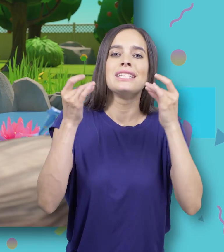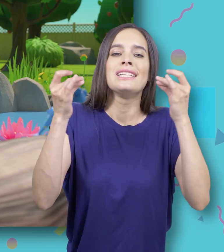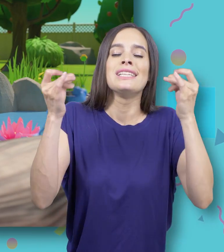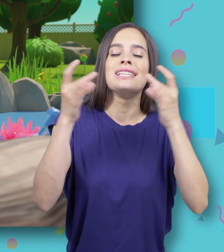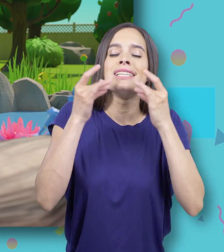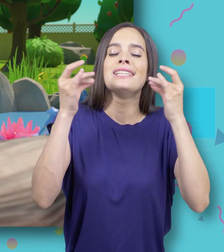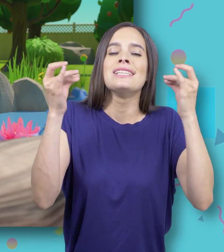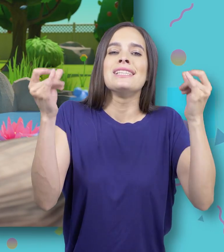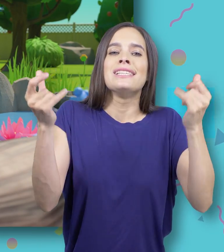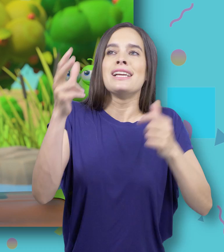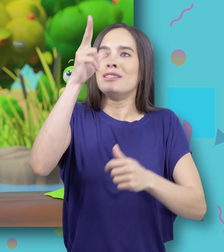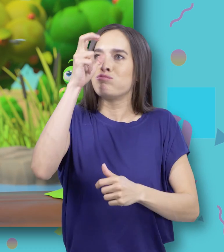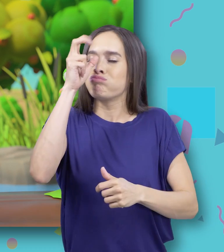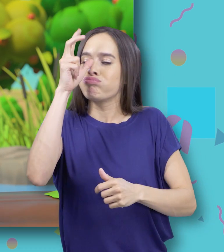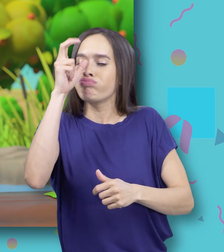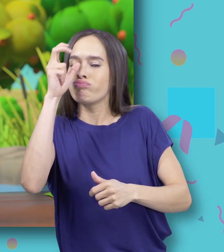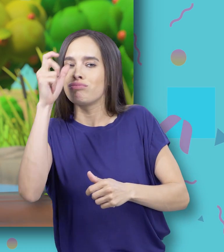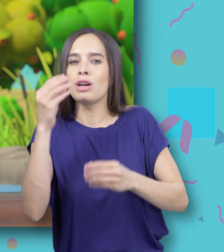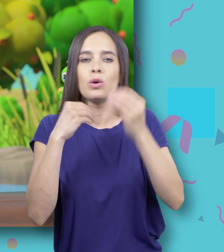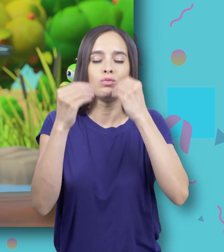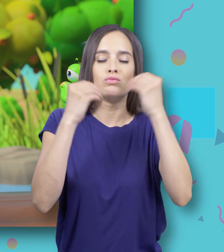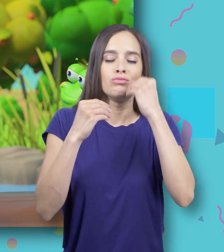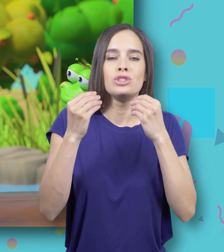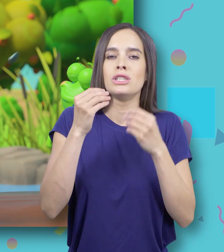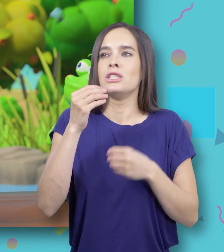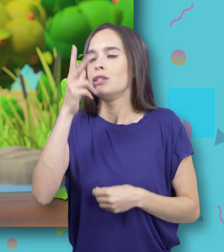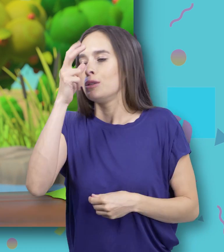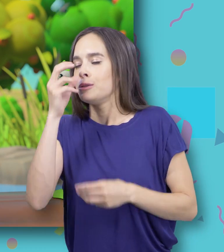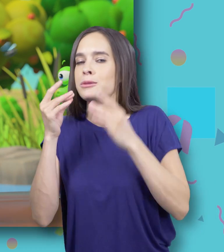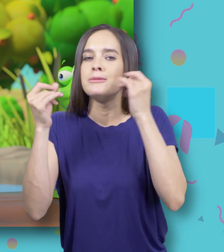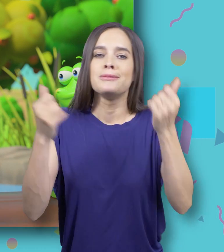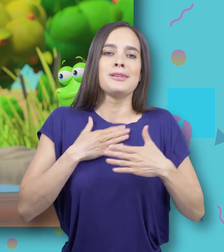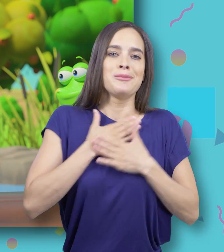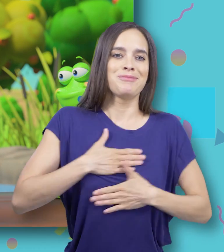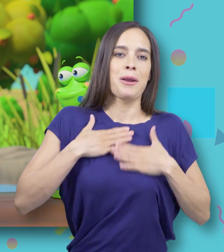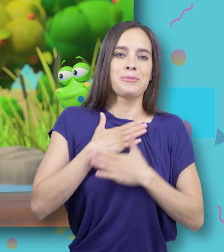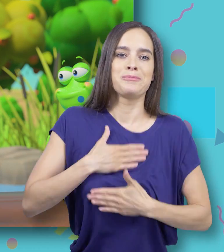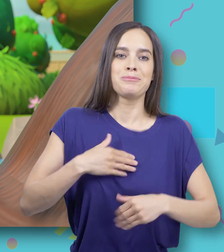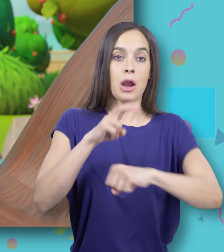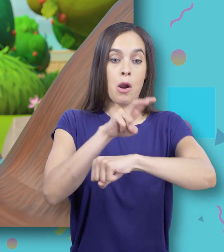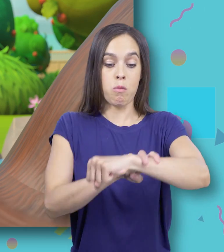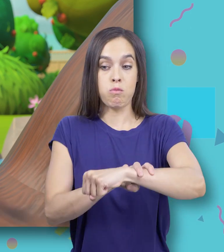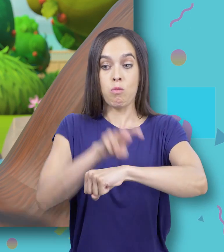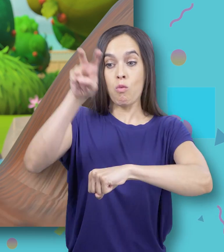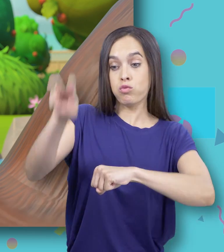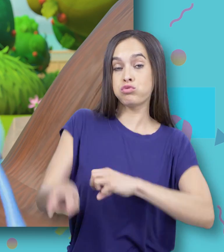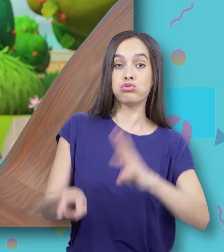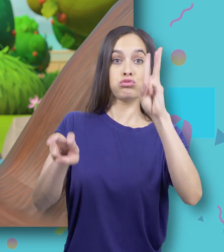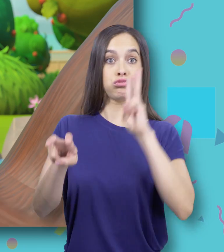a speckled log Eating some most delicious bugs Yum, yum! One jumped into